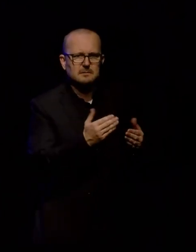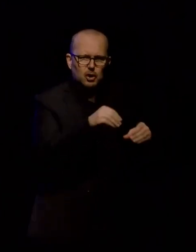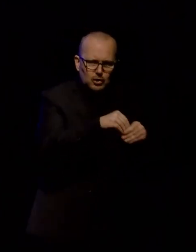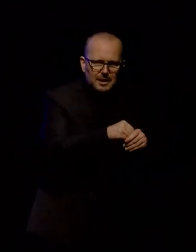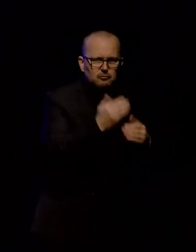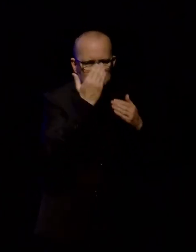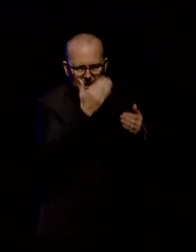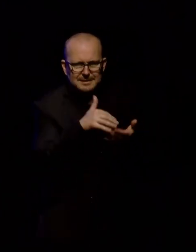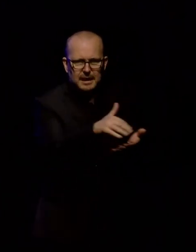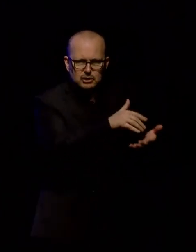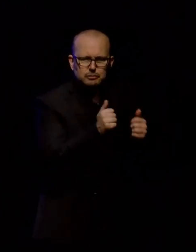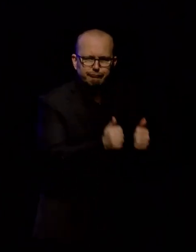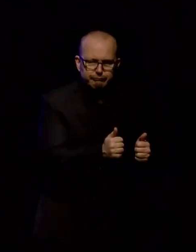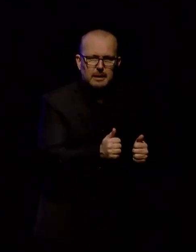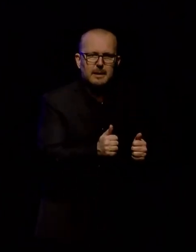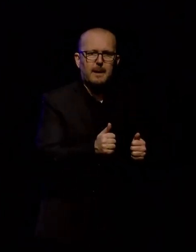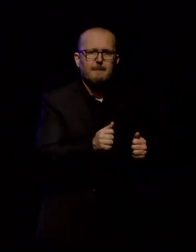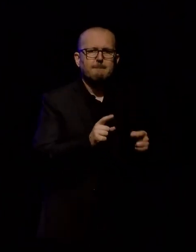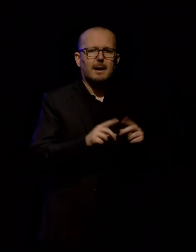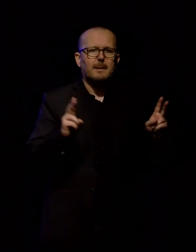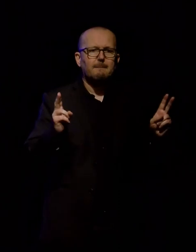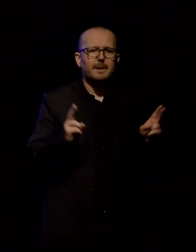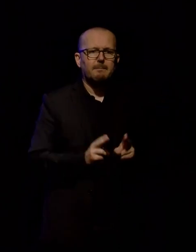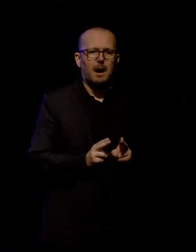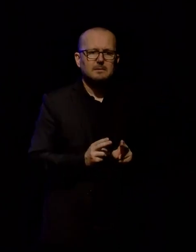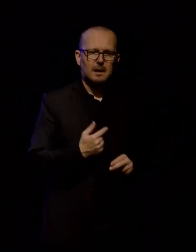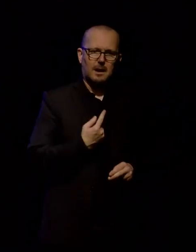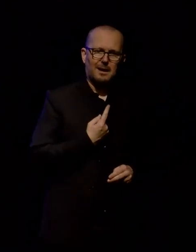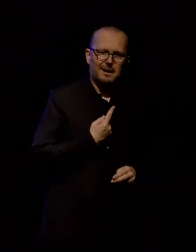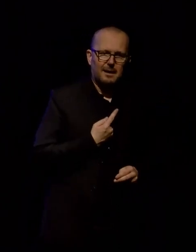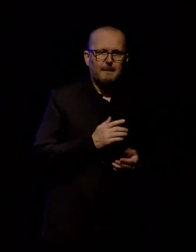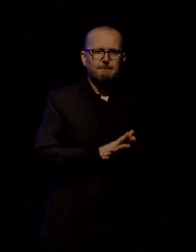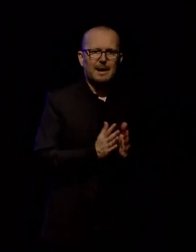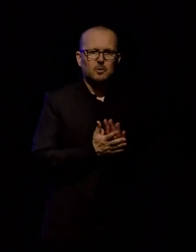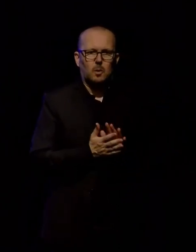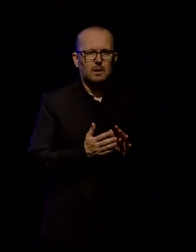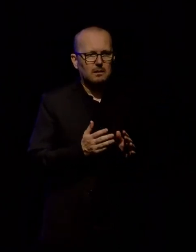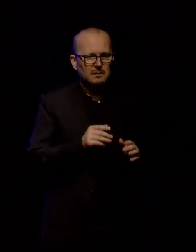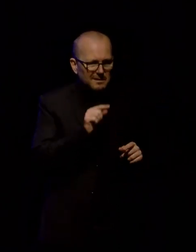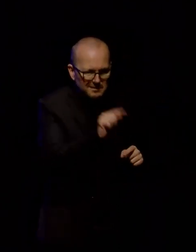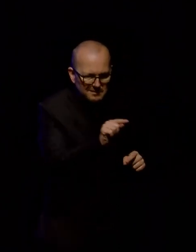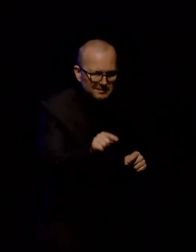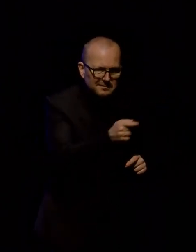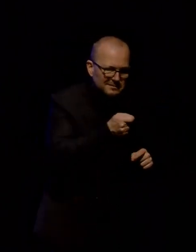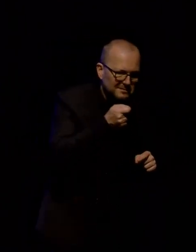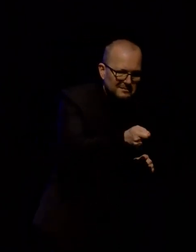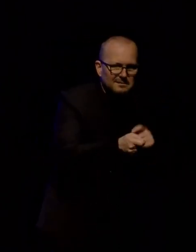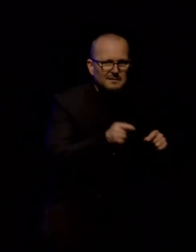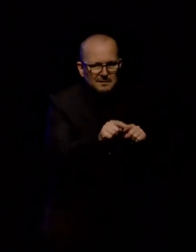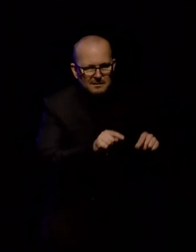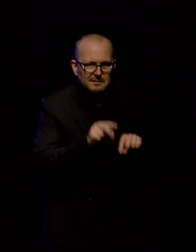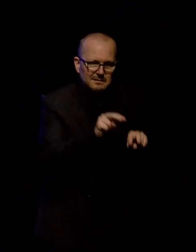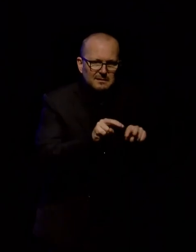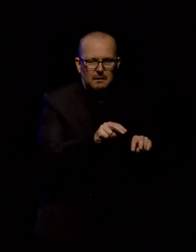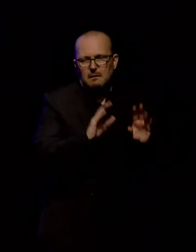and do so in a way which minimises the manual handling. Manual handling is a health and safety issue, after all. And also do so in a